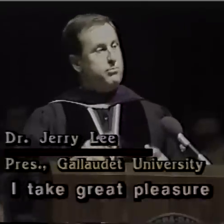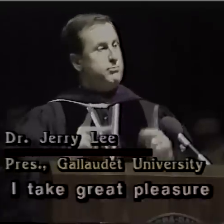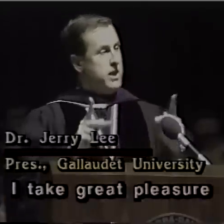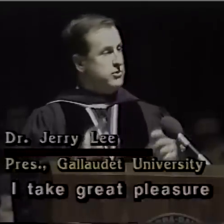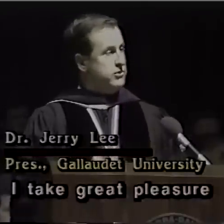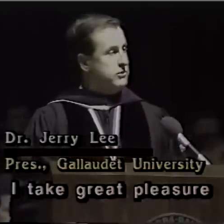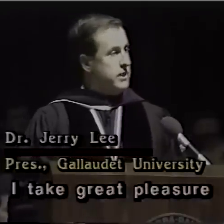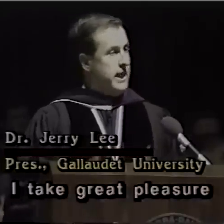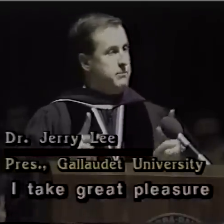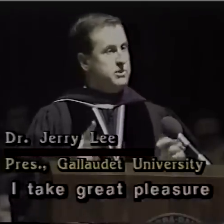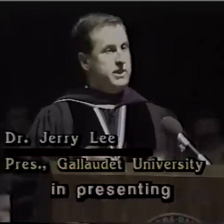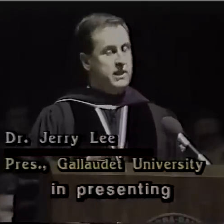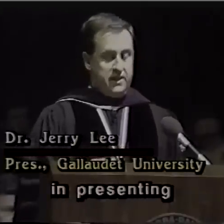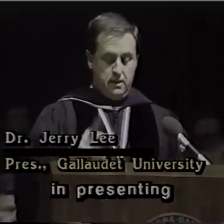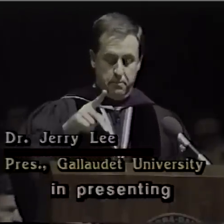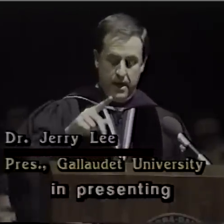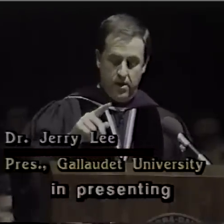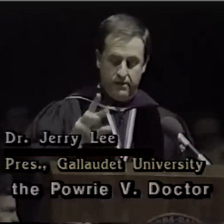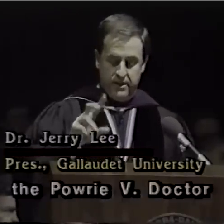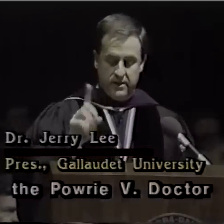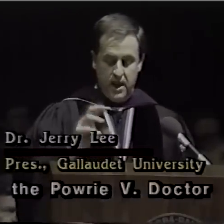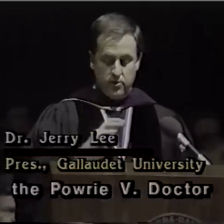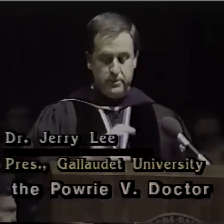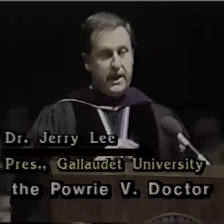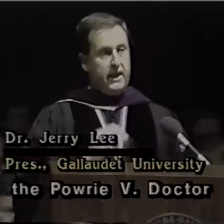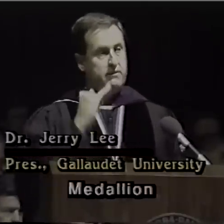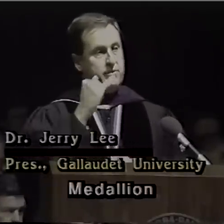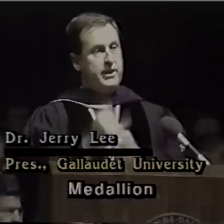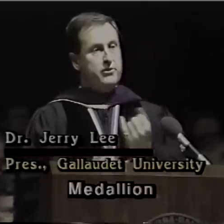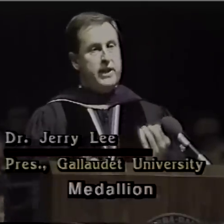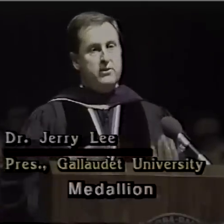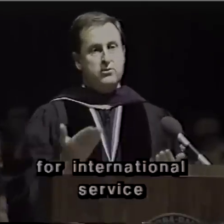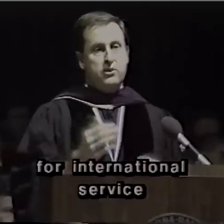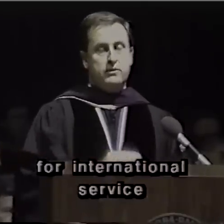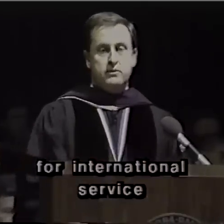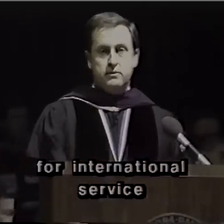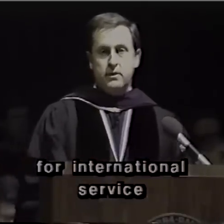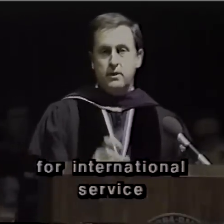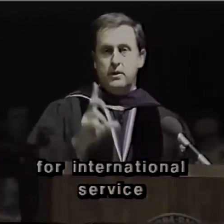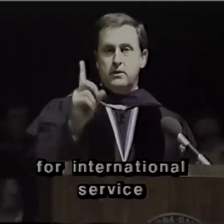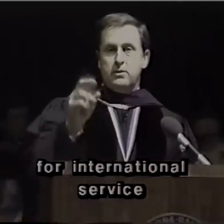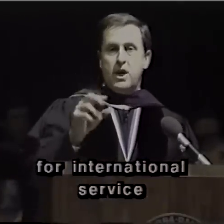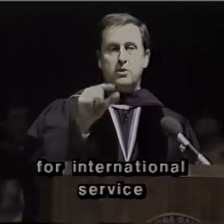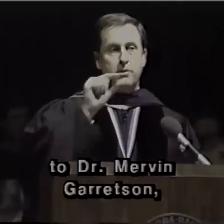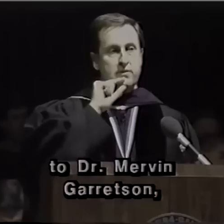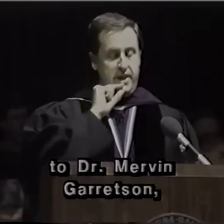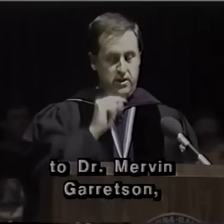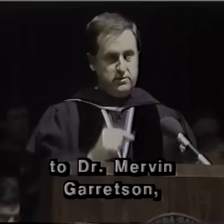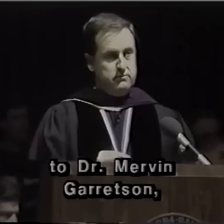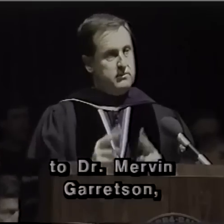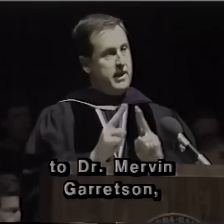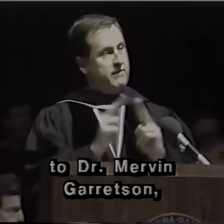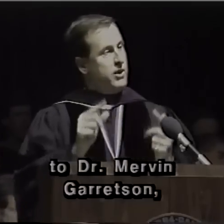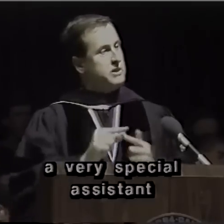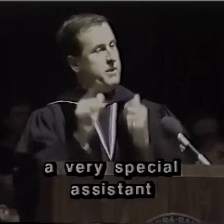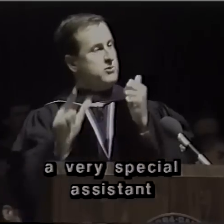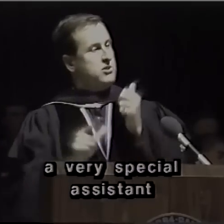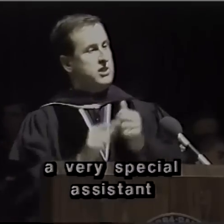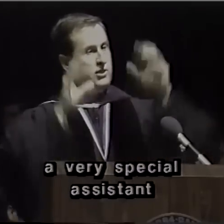pleasure in presenting the Power AB Doctor Medallion for international service to Dr. Mervyn Garrison, a very special assistant